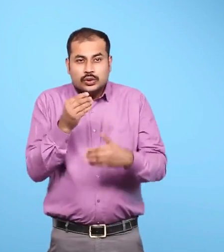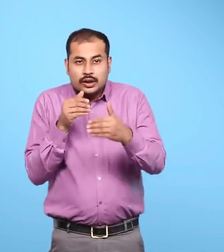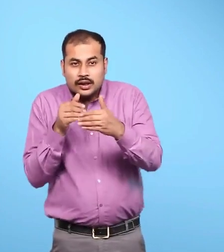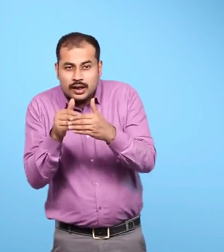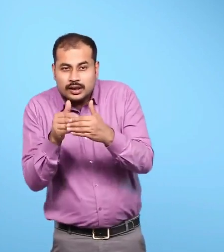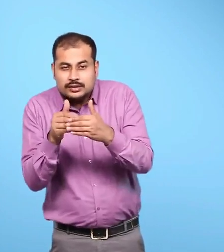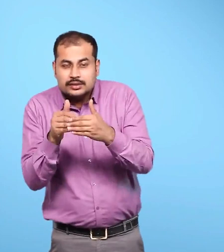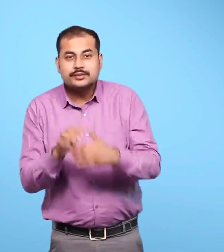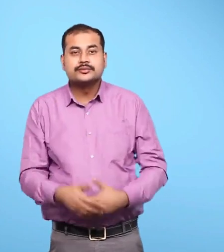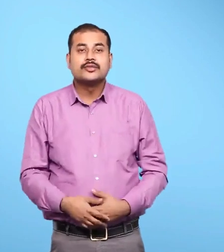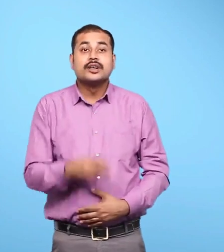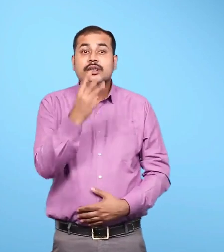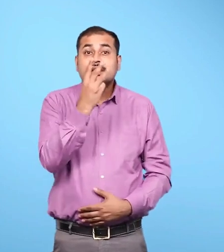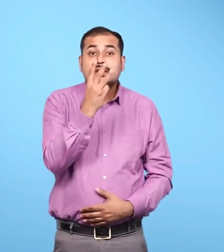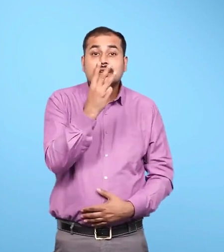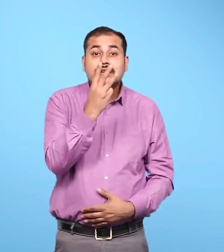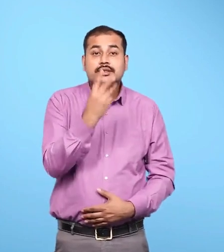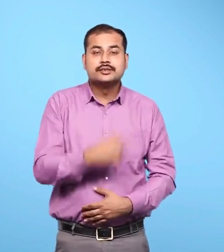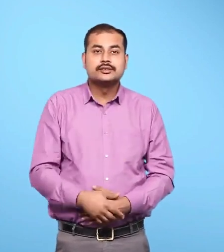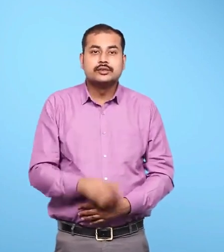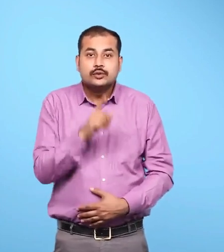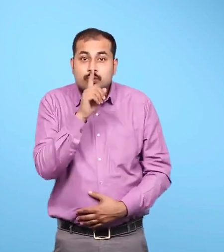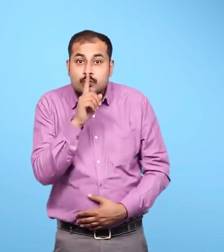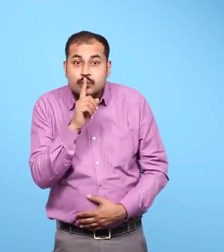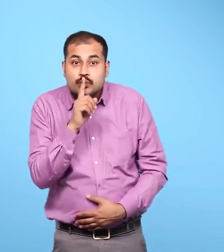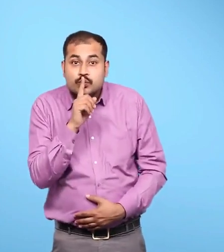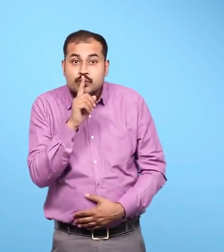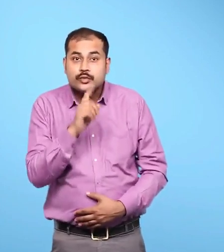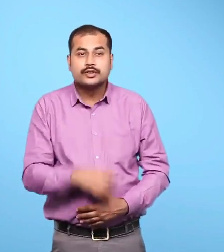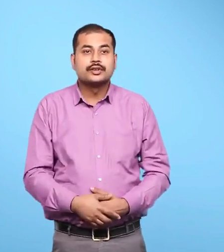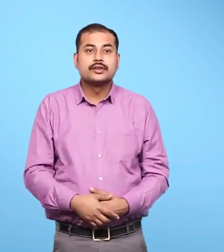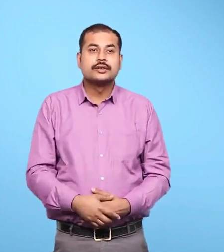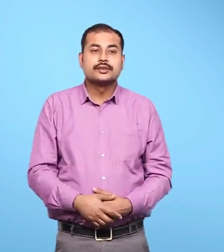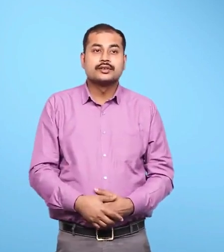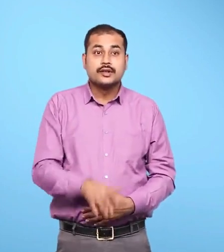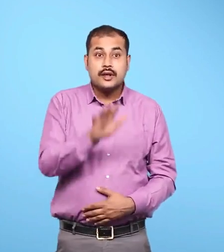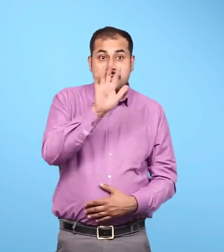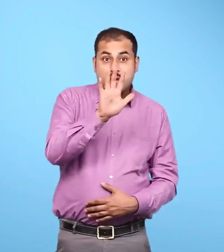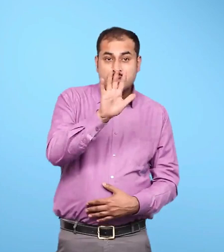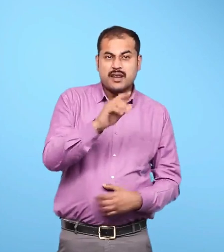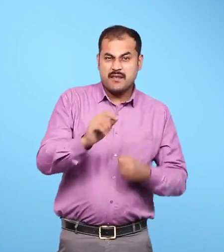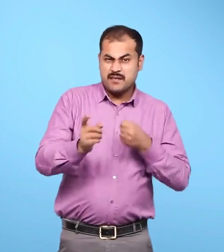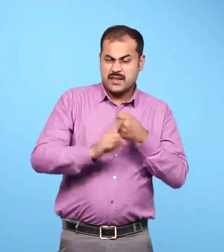Three Quiet Five Punish